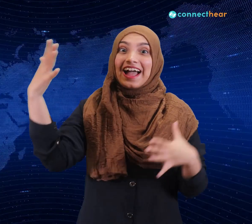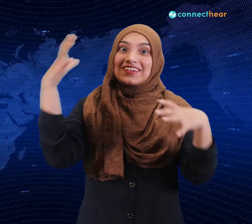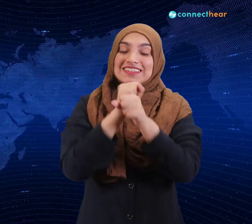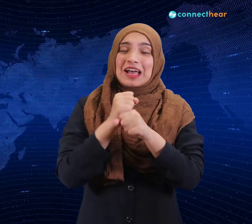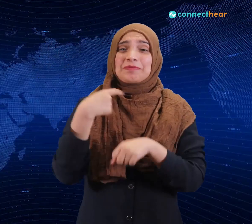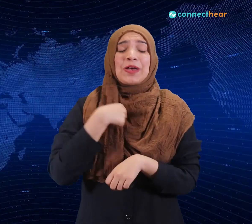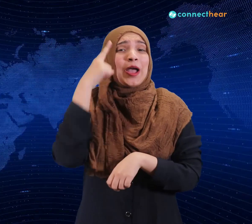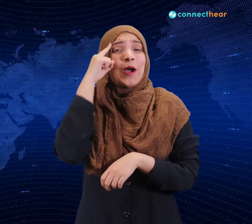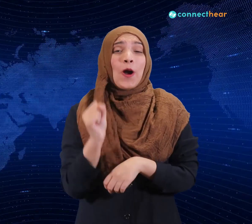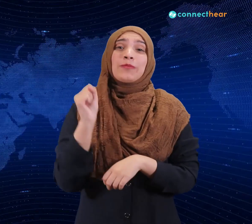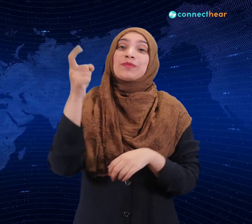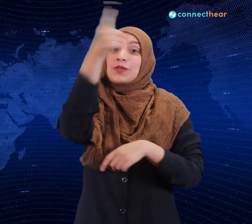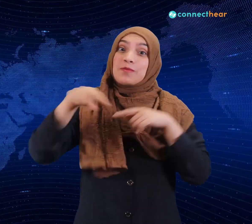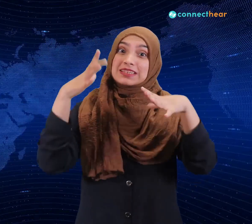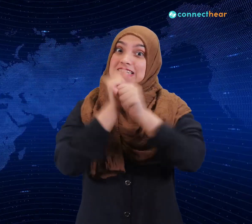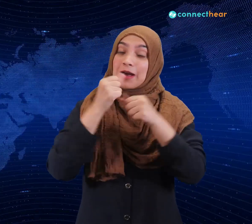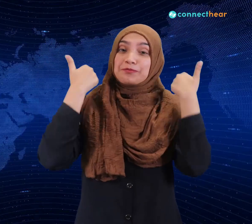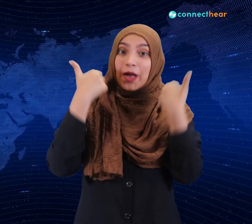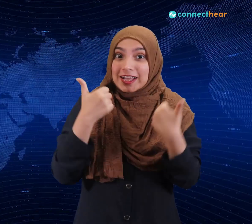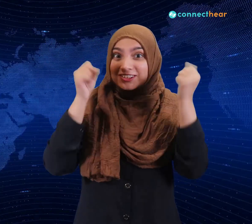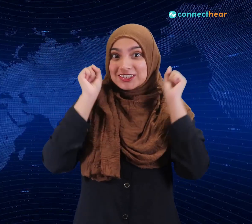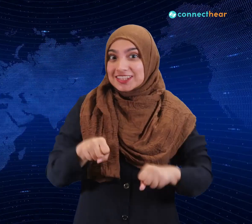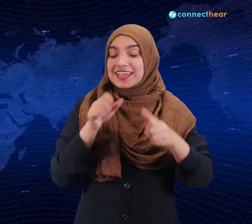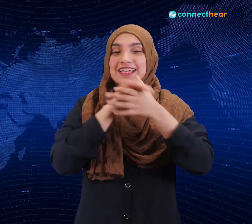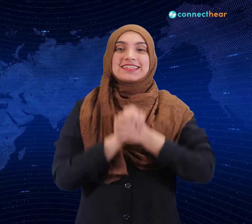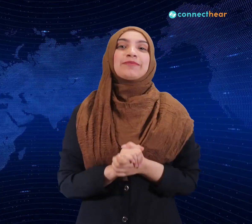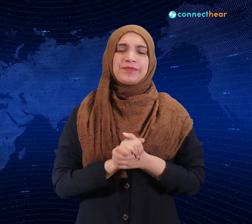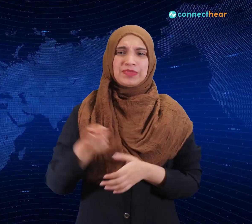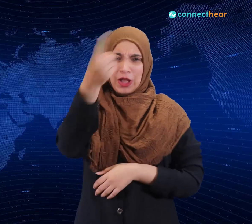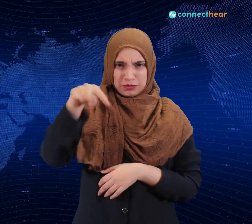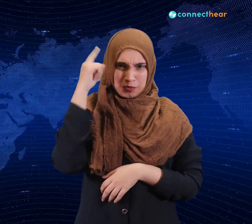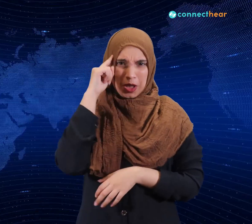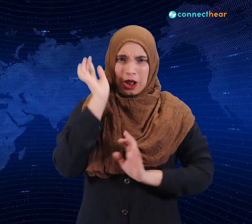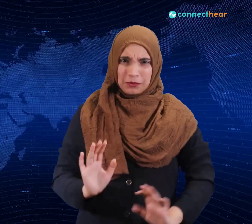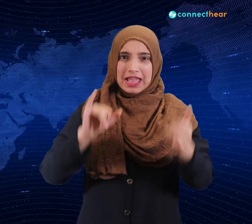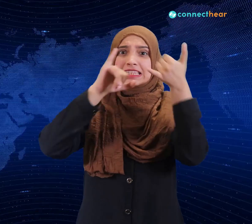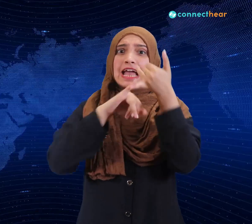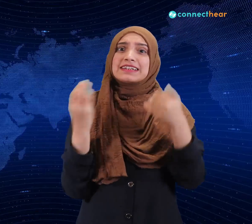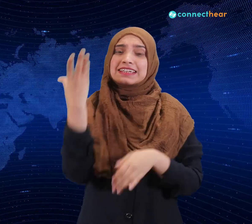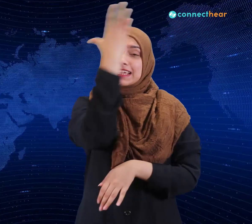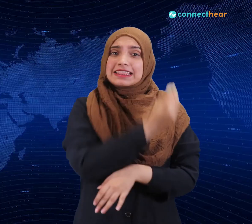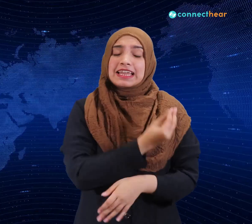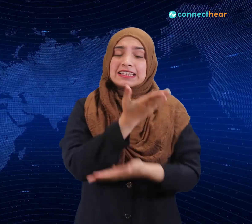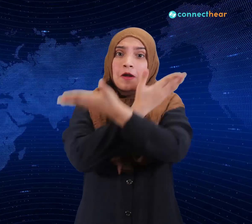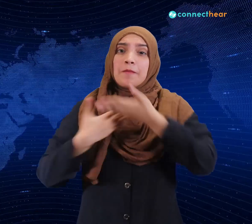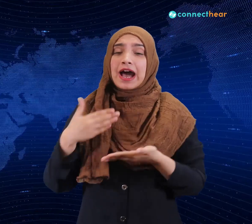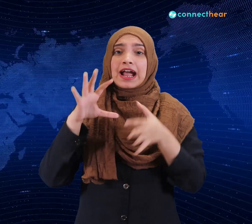Hello everyone! I hope all of you are doing great! As you know, on Saturday we launched our app in a